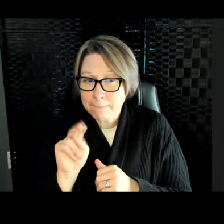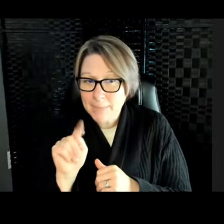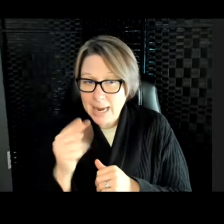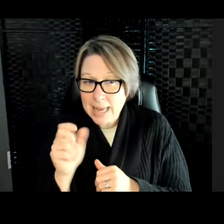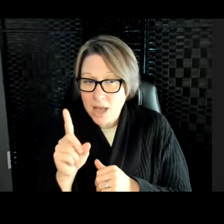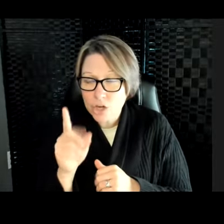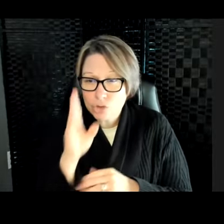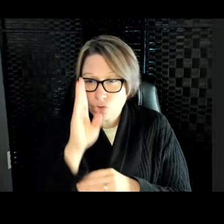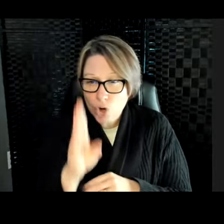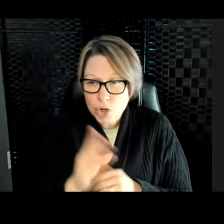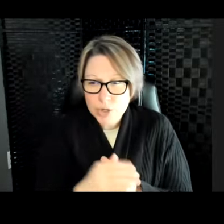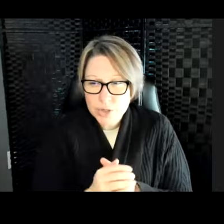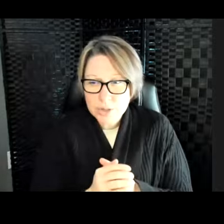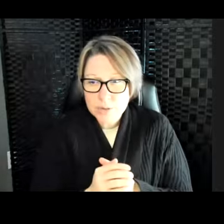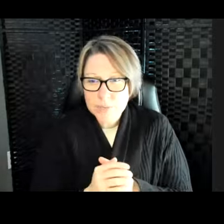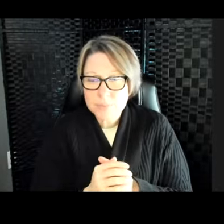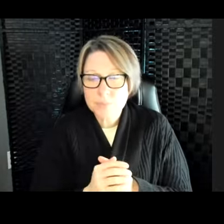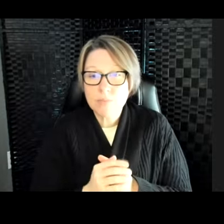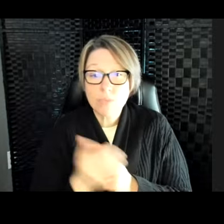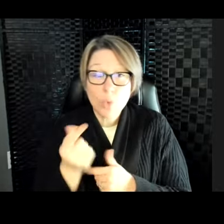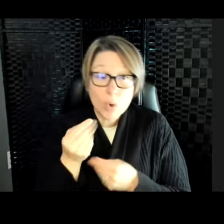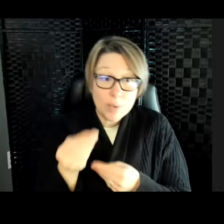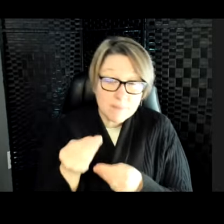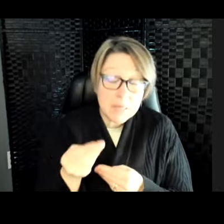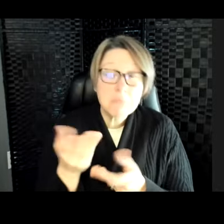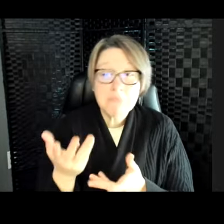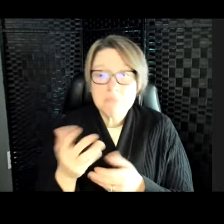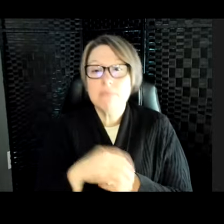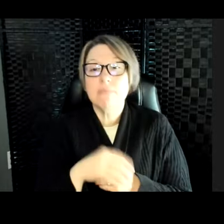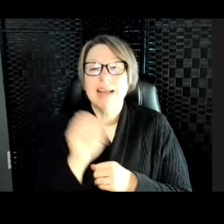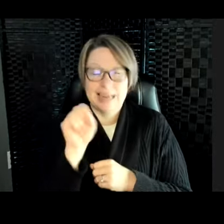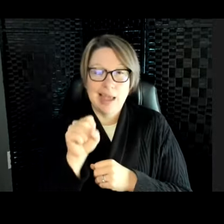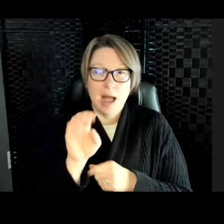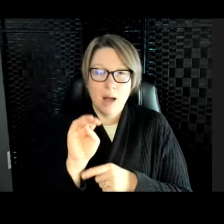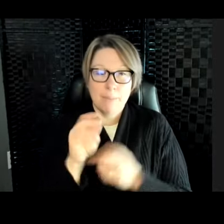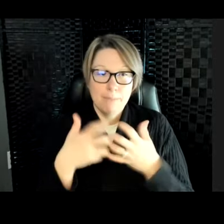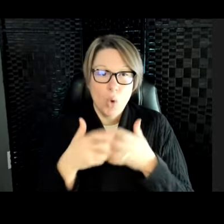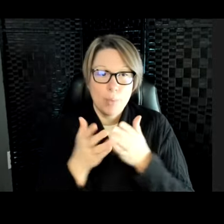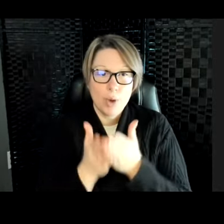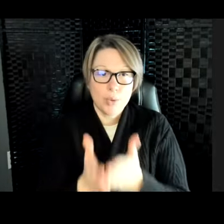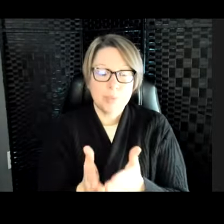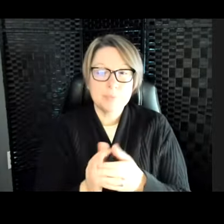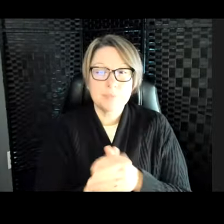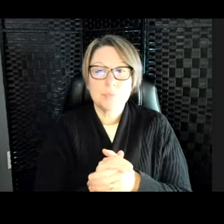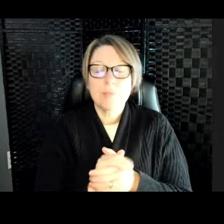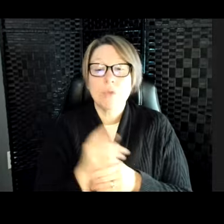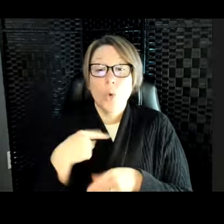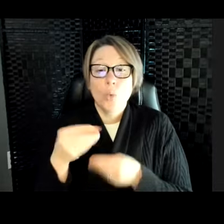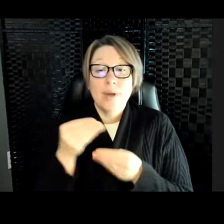Let's see. What do we feed her? So, yes, it was a motorboat. We feed her. She eats only greens.